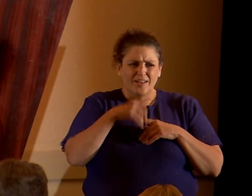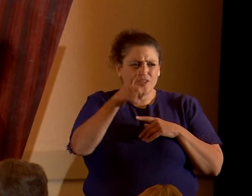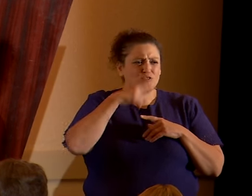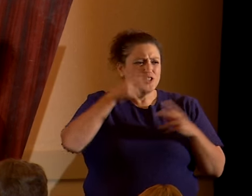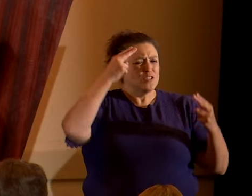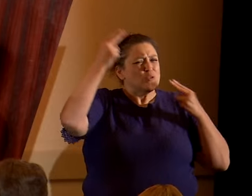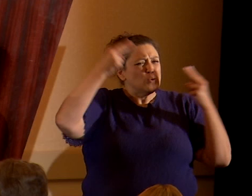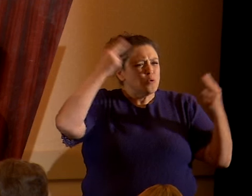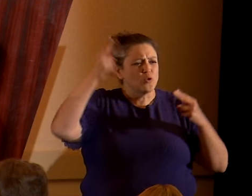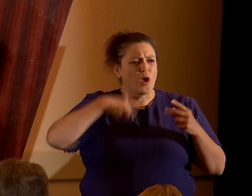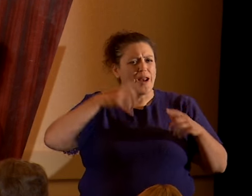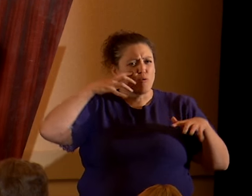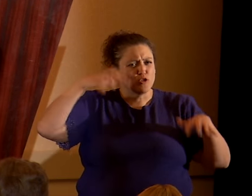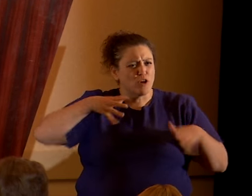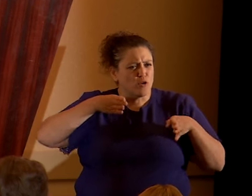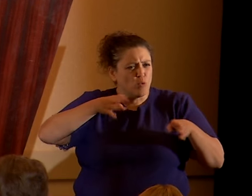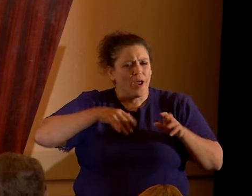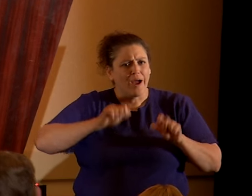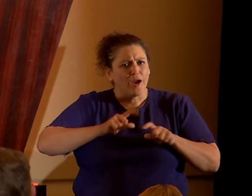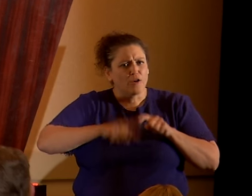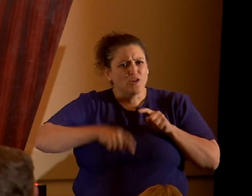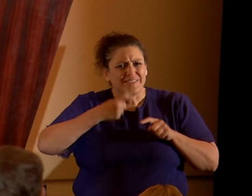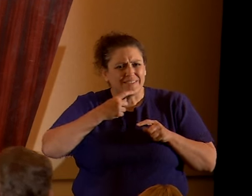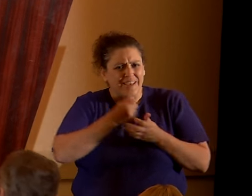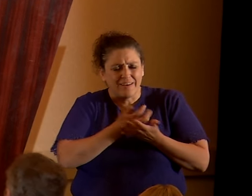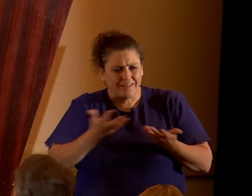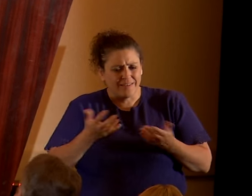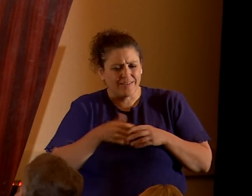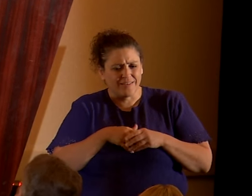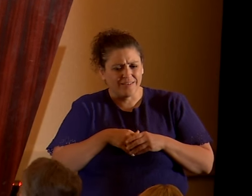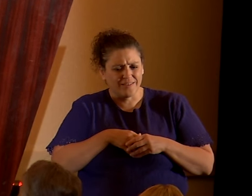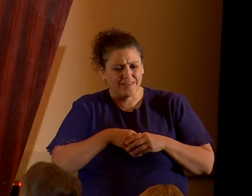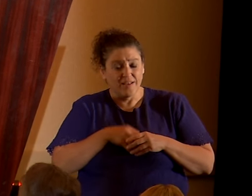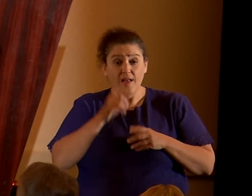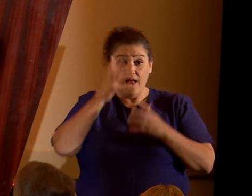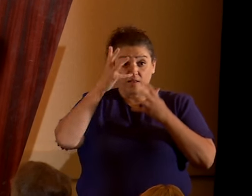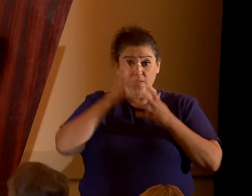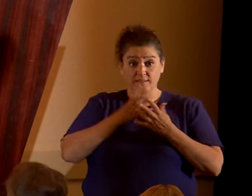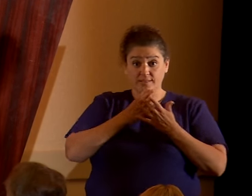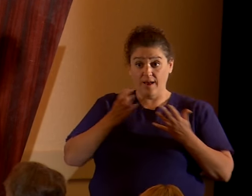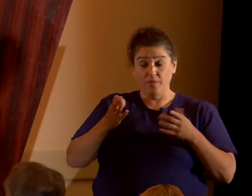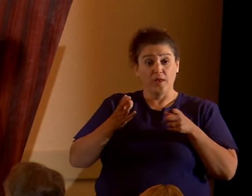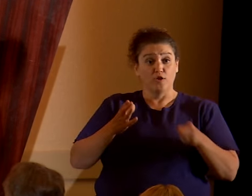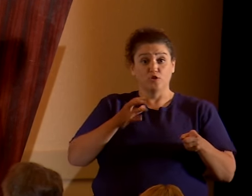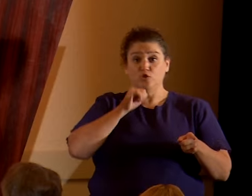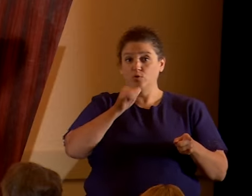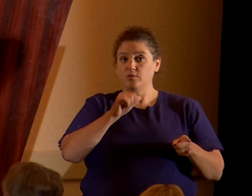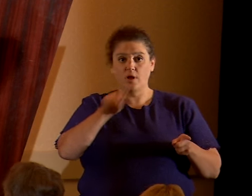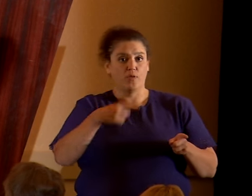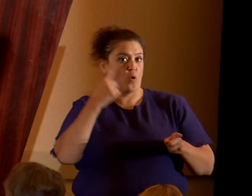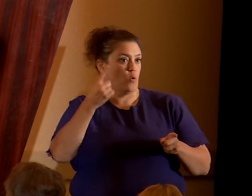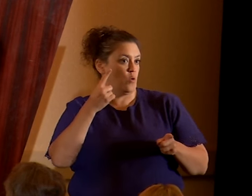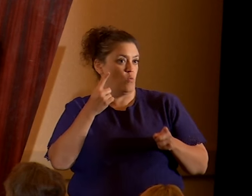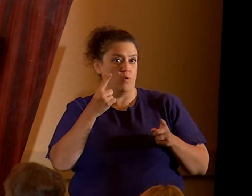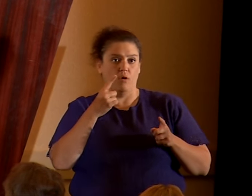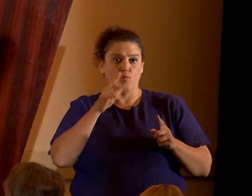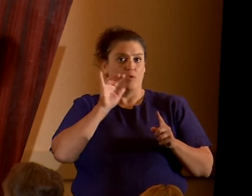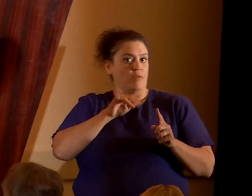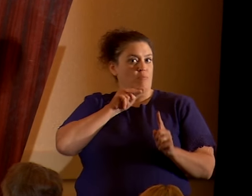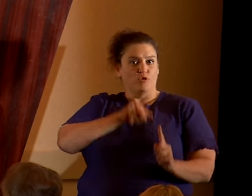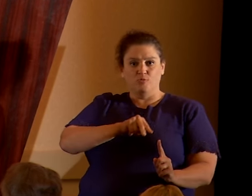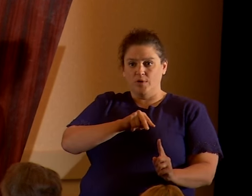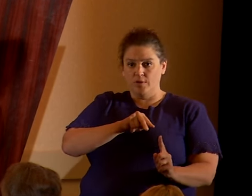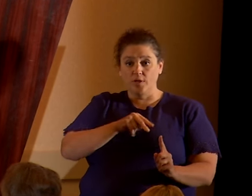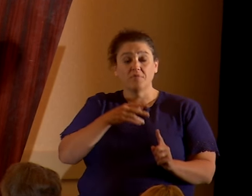that I couldn't say anything. The sad thing about that is that she's not the only one who holds these views. And I